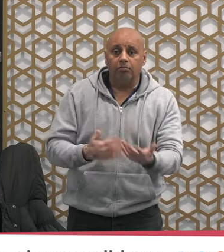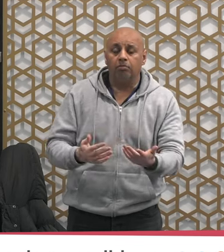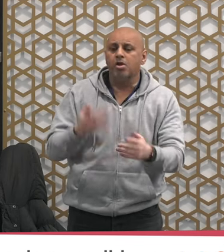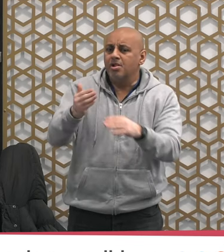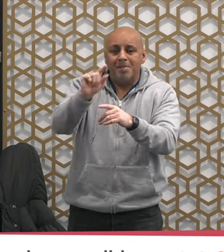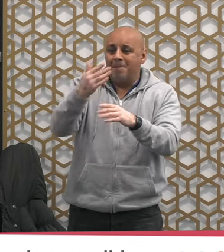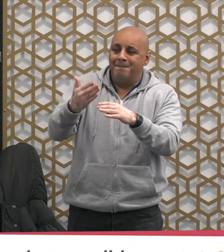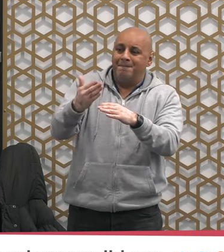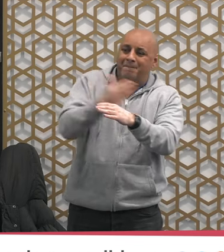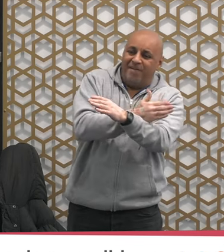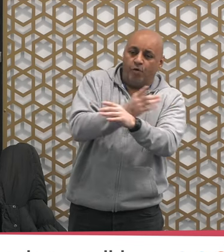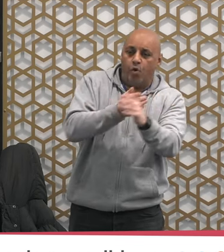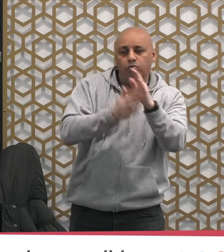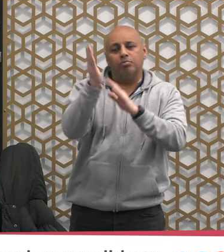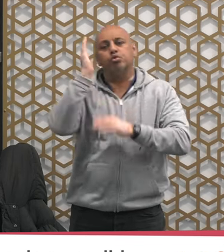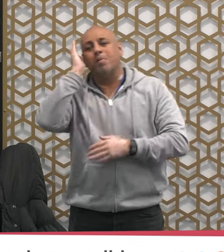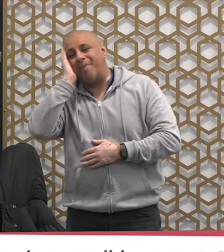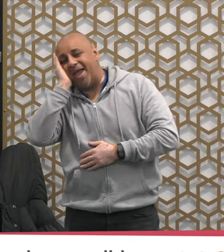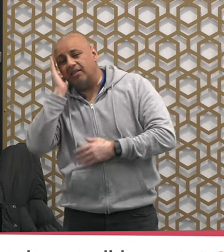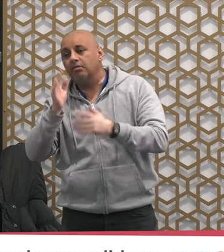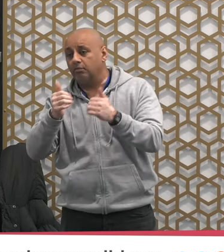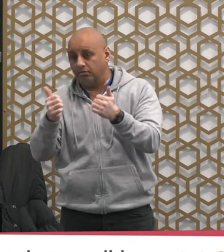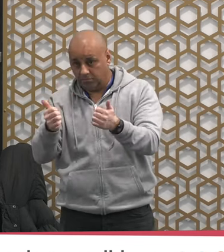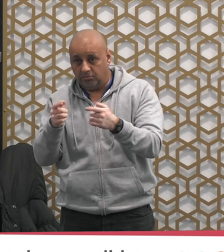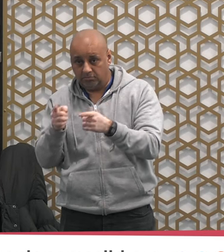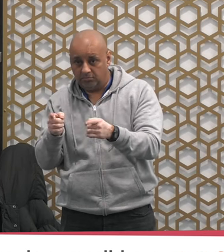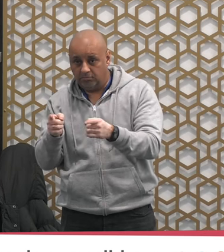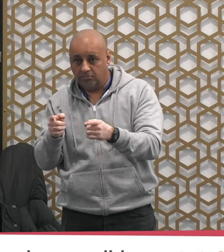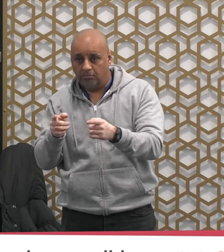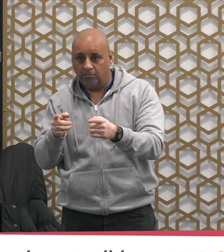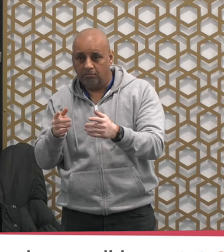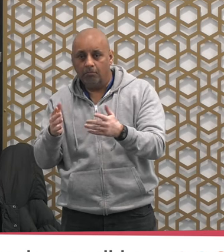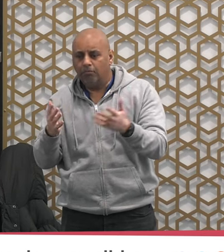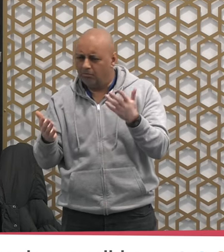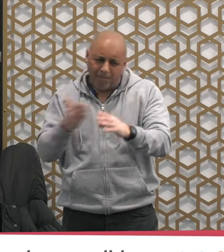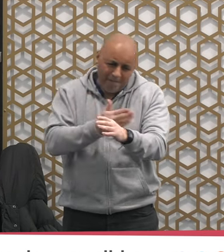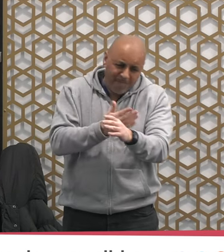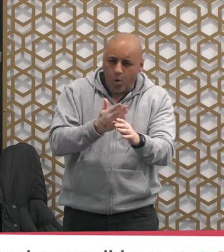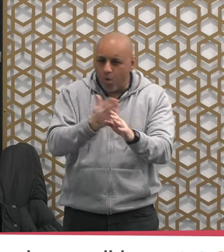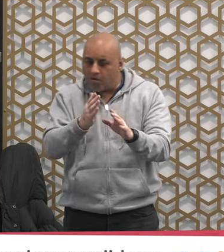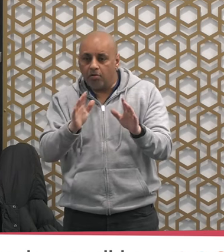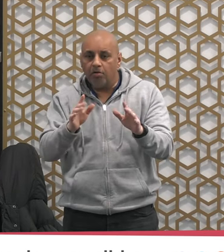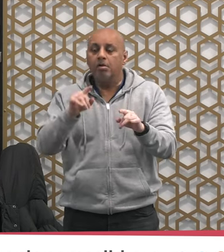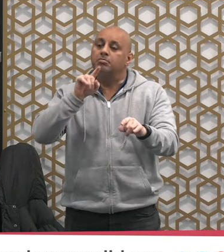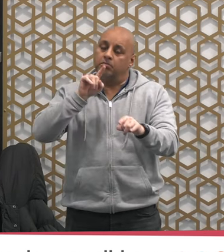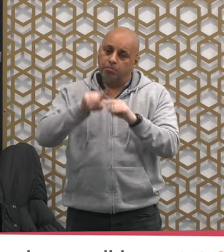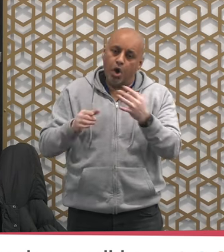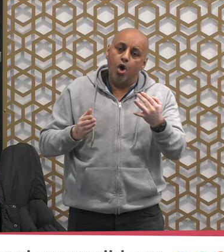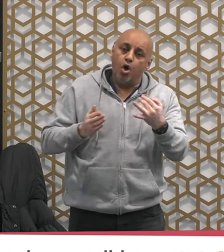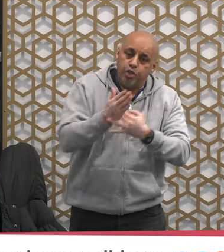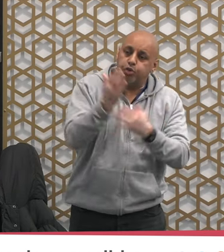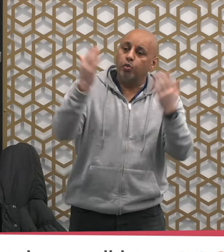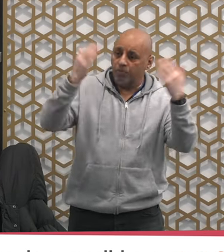least have some portion of the night pray and get into the habit of offering the night pray may Allah